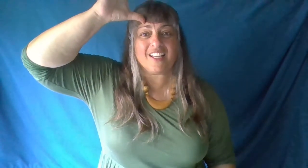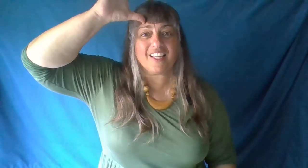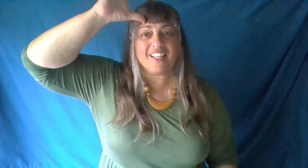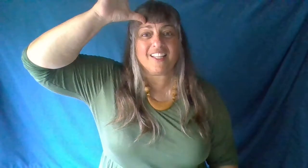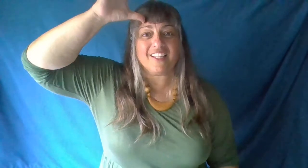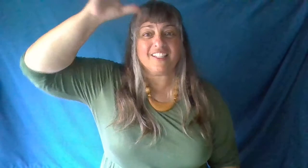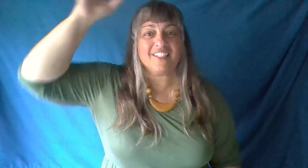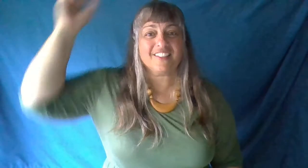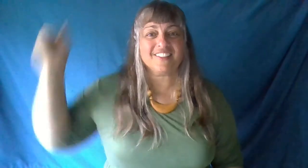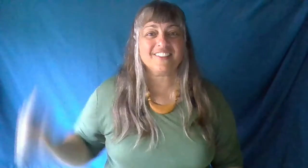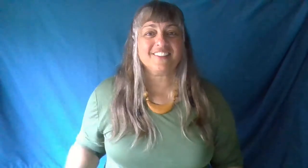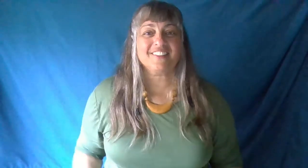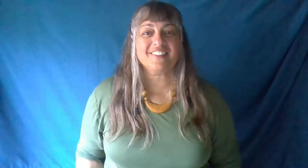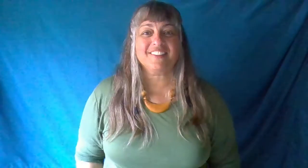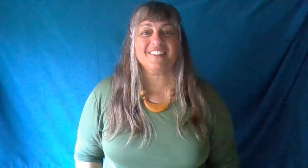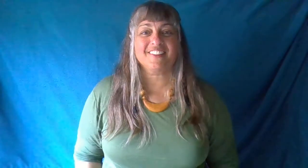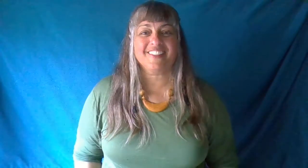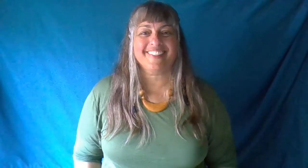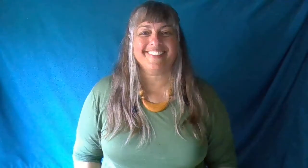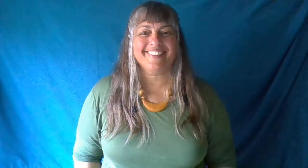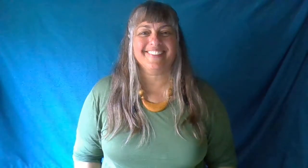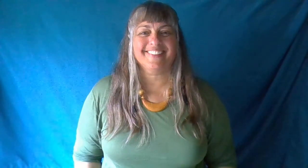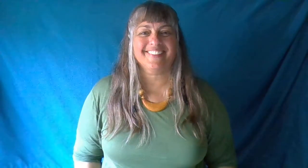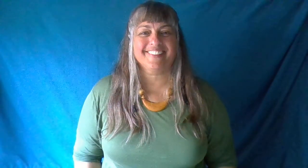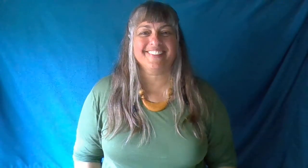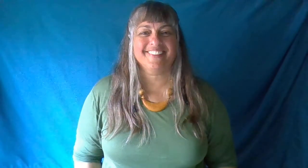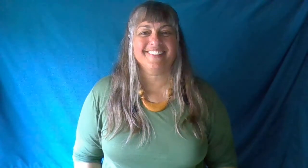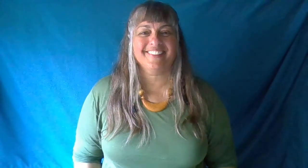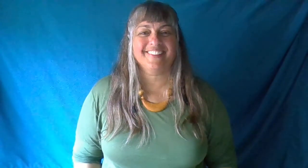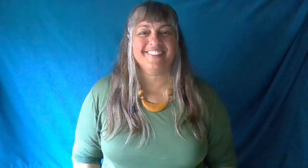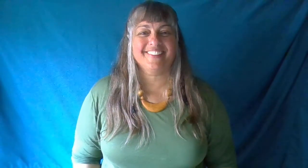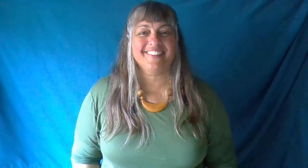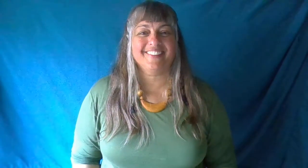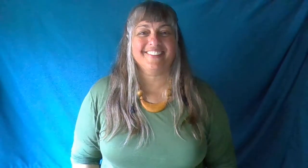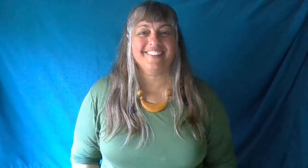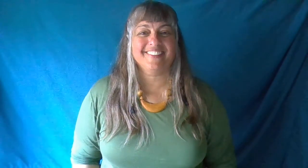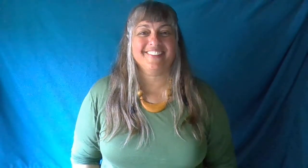in God we trust.